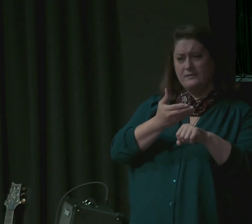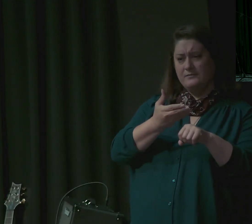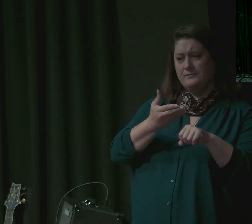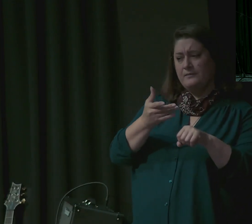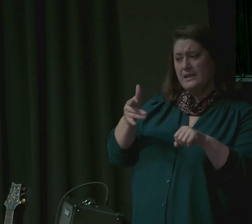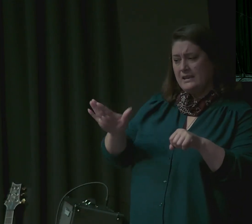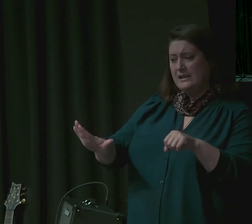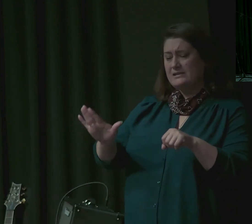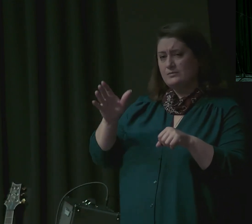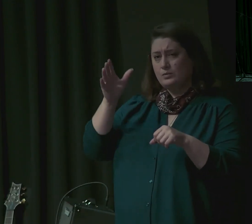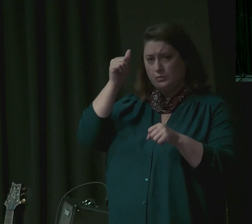those